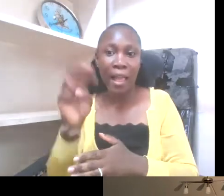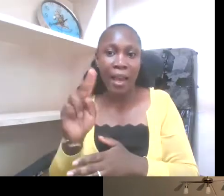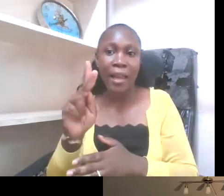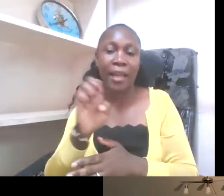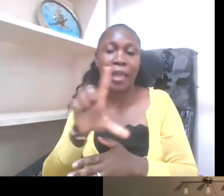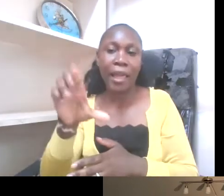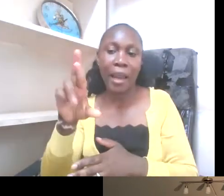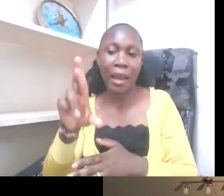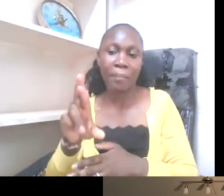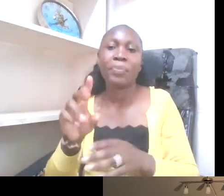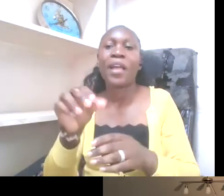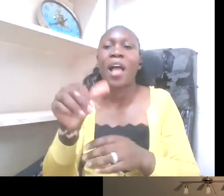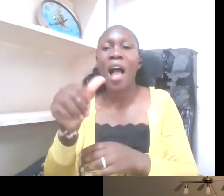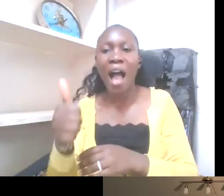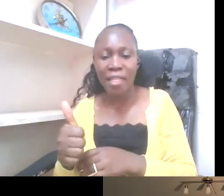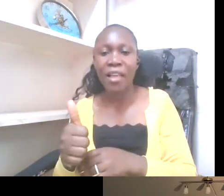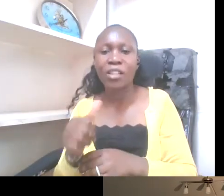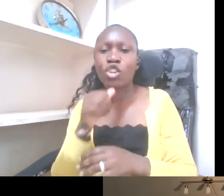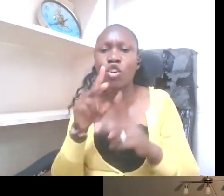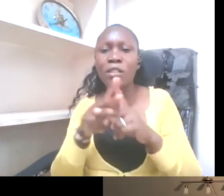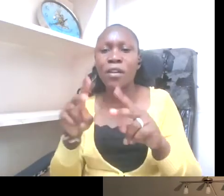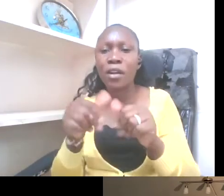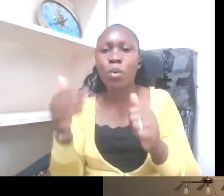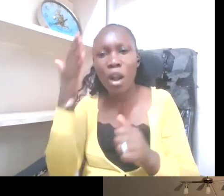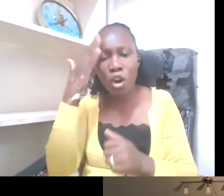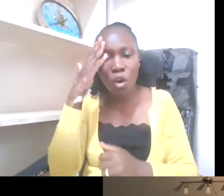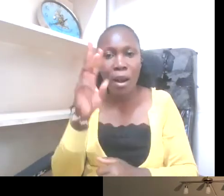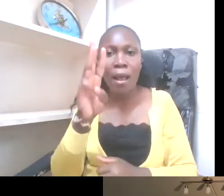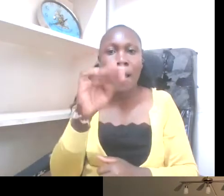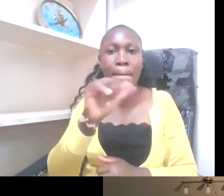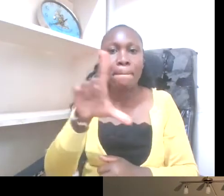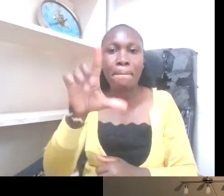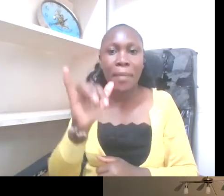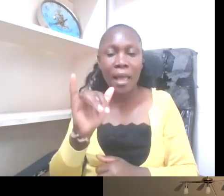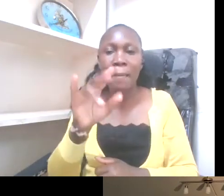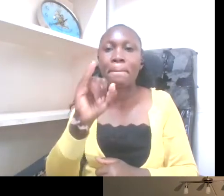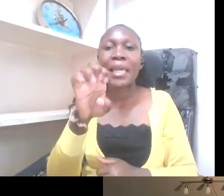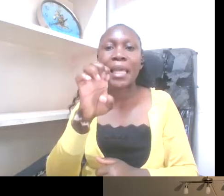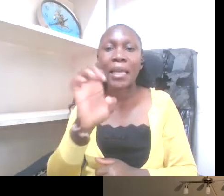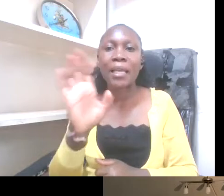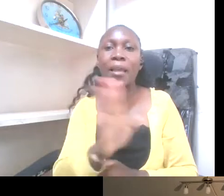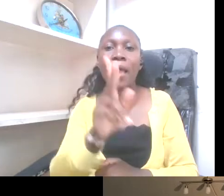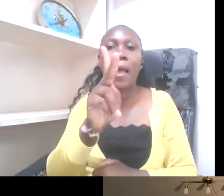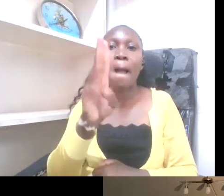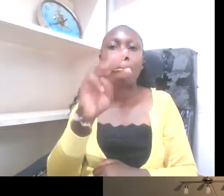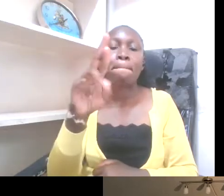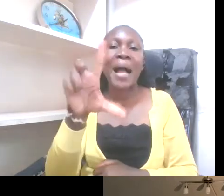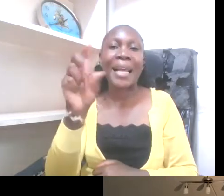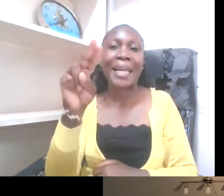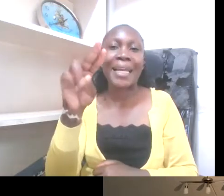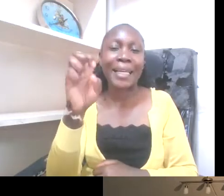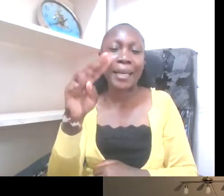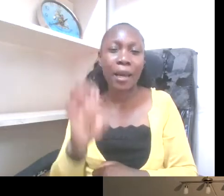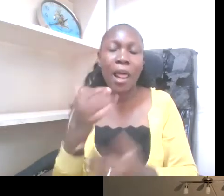are others who are less well-known. Marlee McLean, a famous American actor. Now, coming home, I could talk of